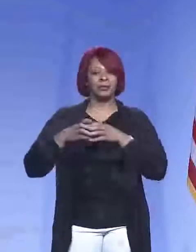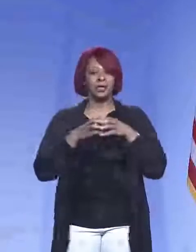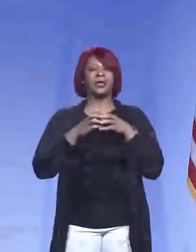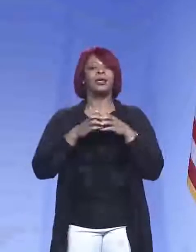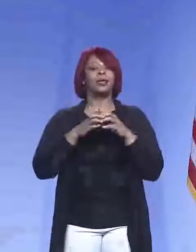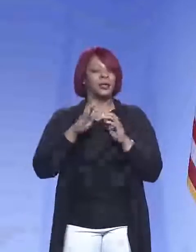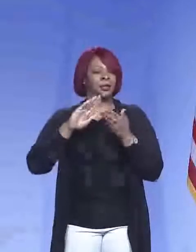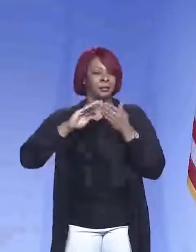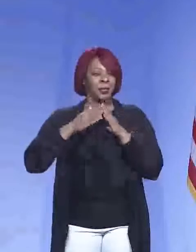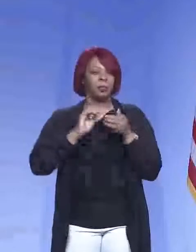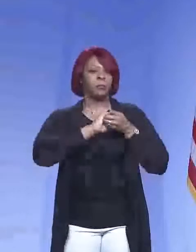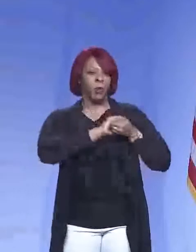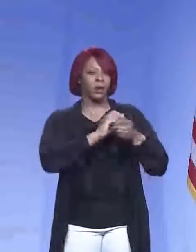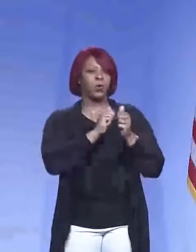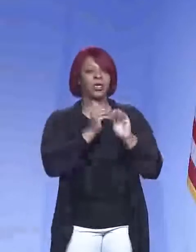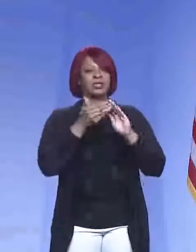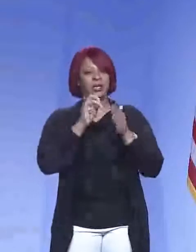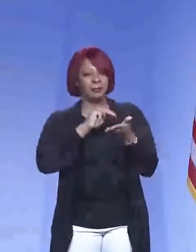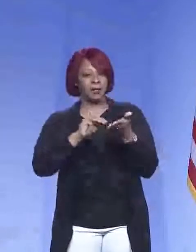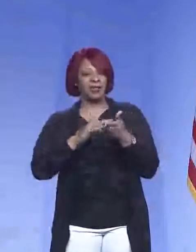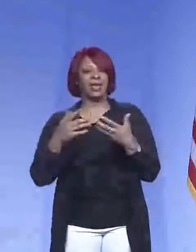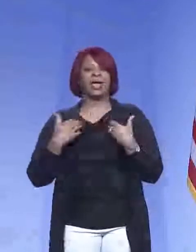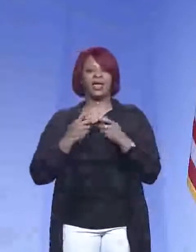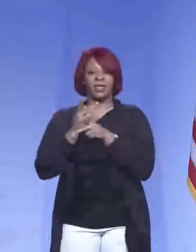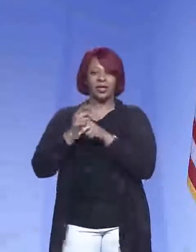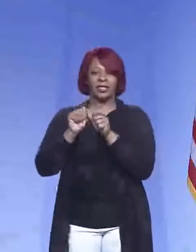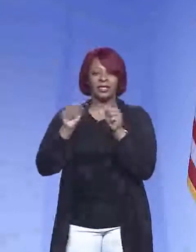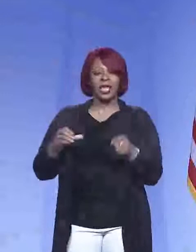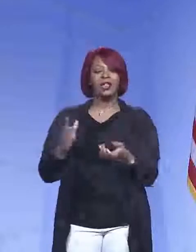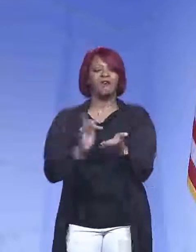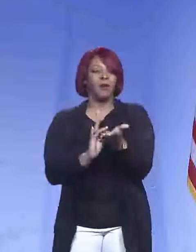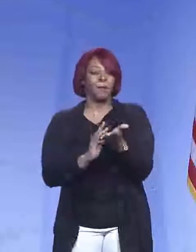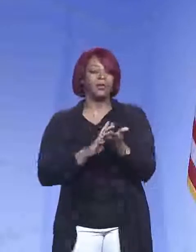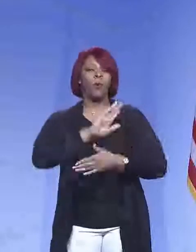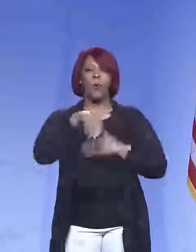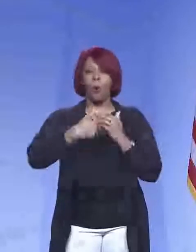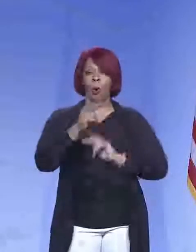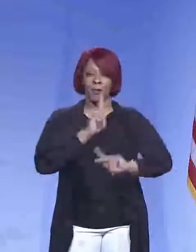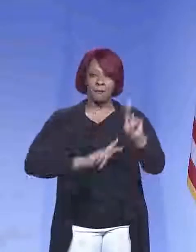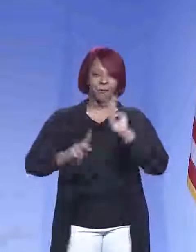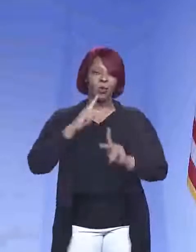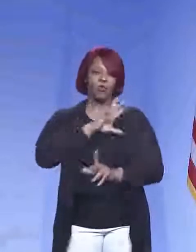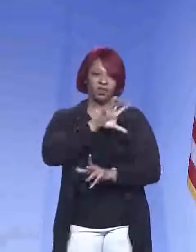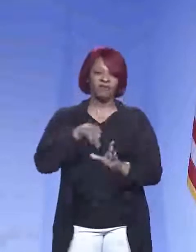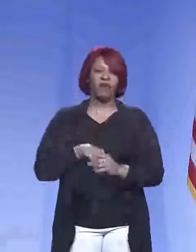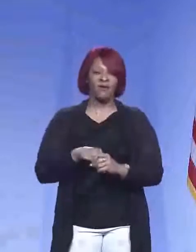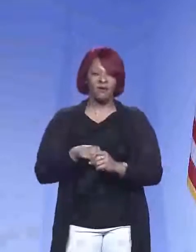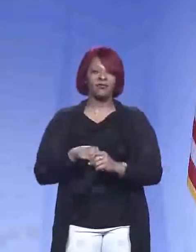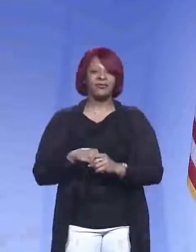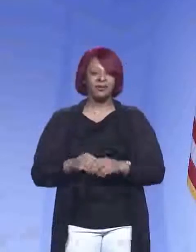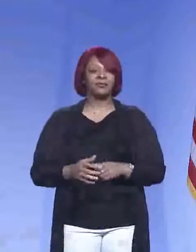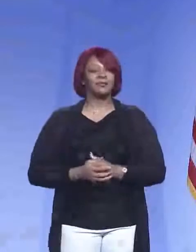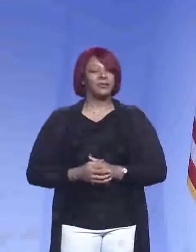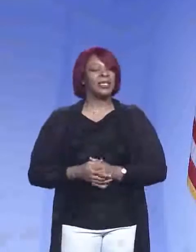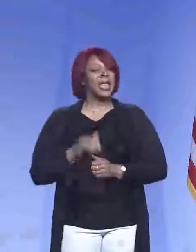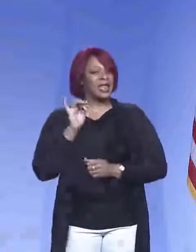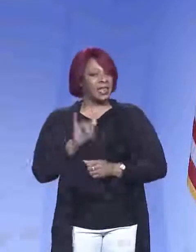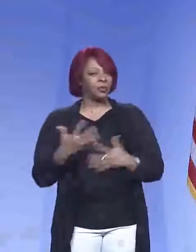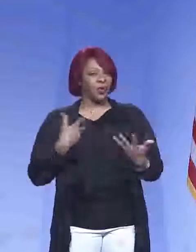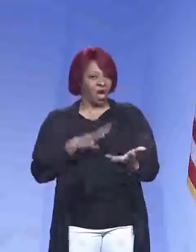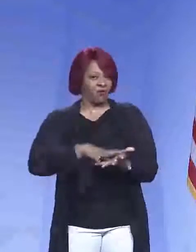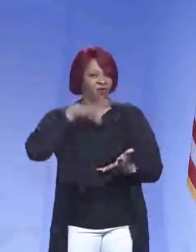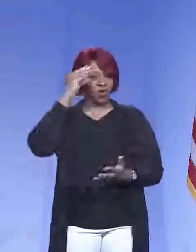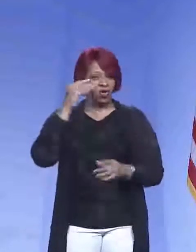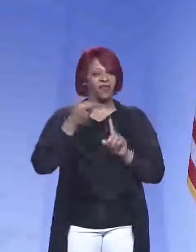partnership with the city of Memphis and the healthcare systems and the pharmacies and all the people who are involved. So I think that's what I've learned